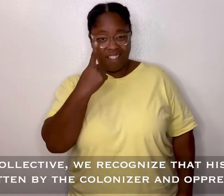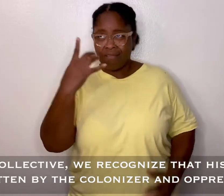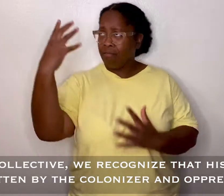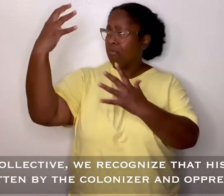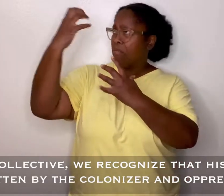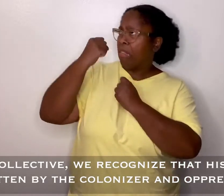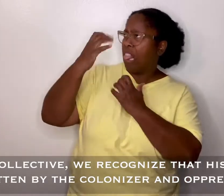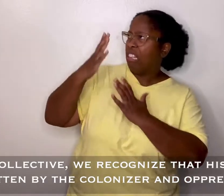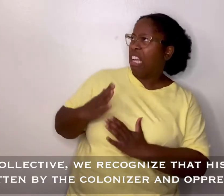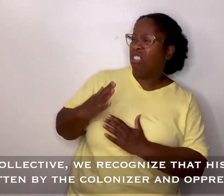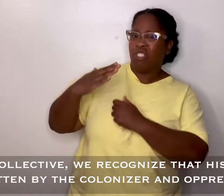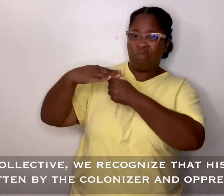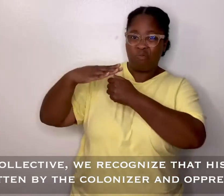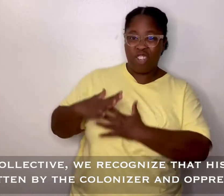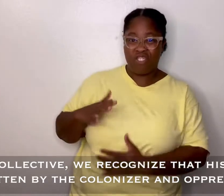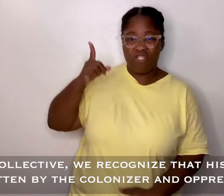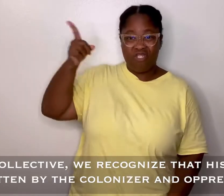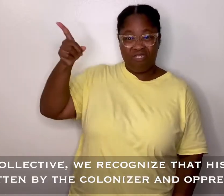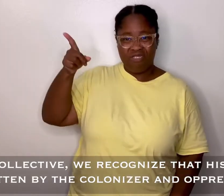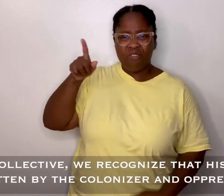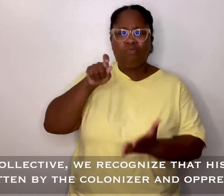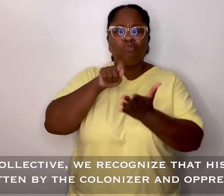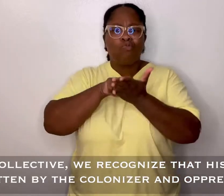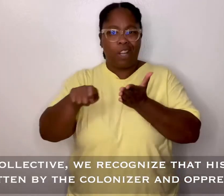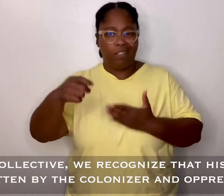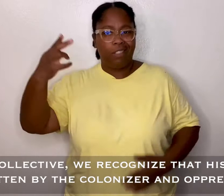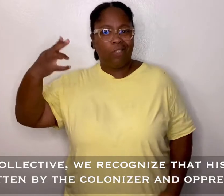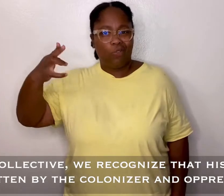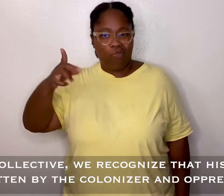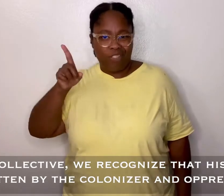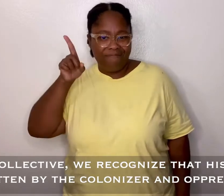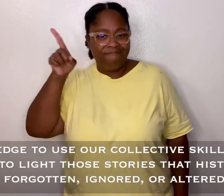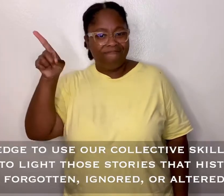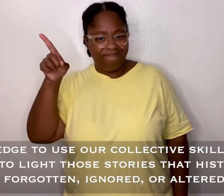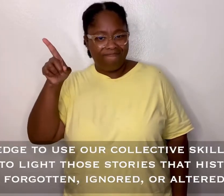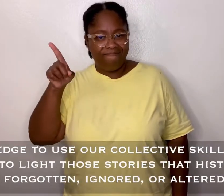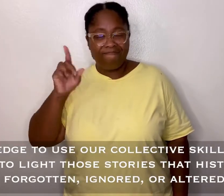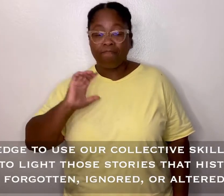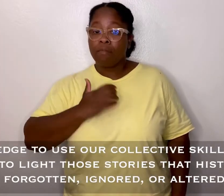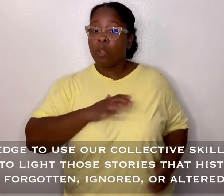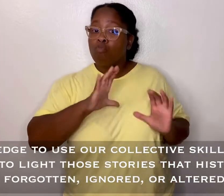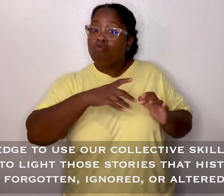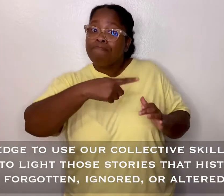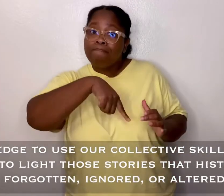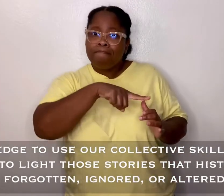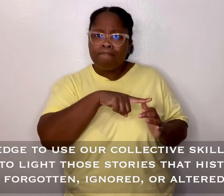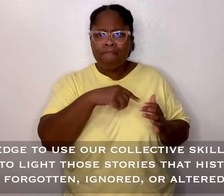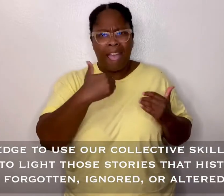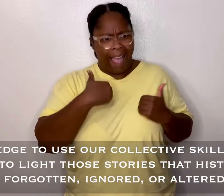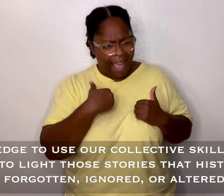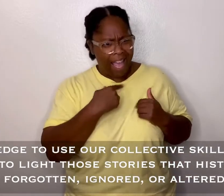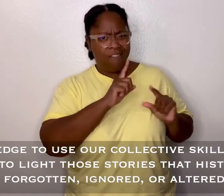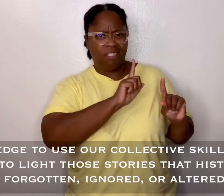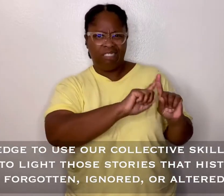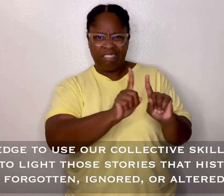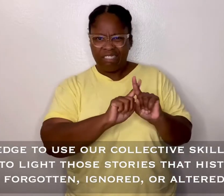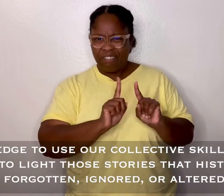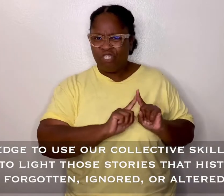As a collective, we recognize that history is written by the colonizer and oppressor. We pledge to use our